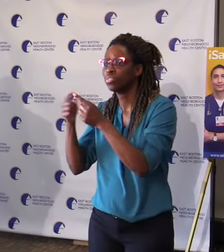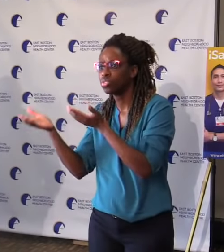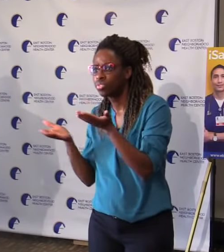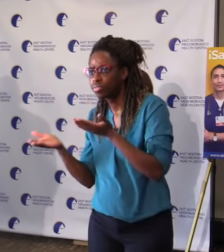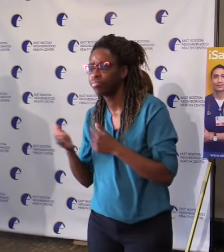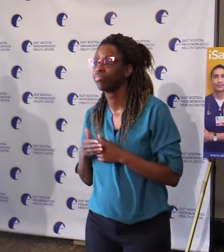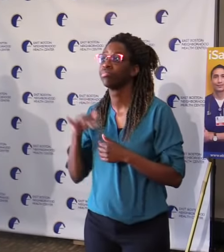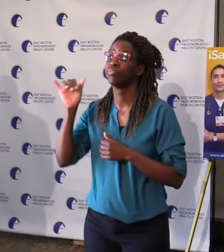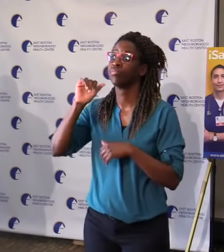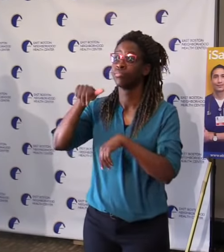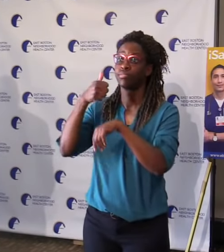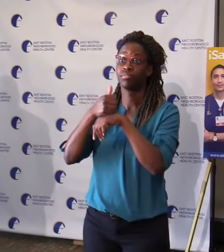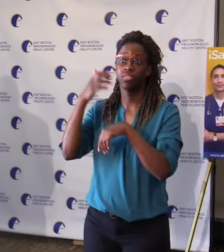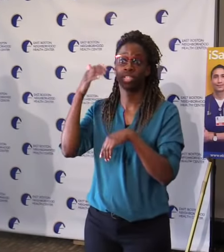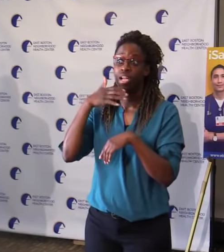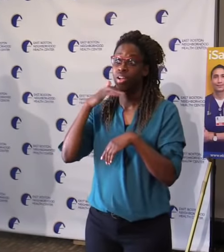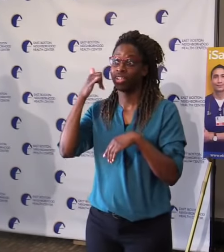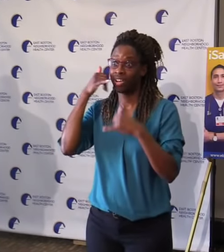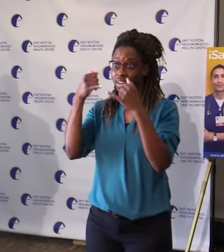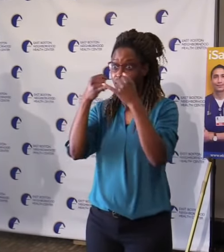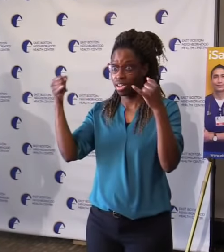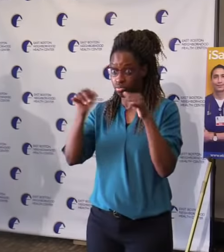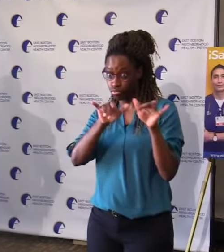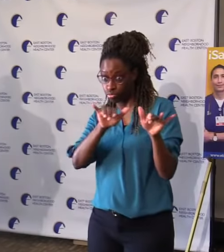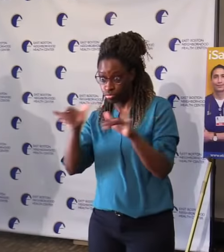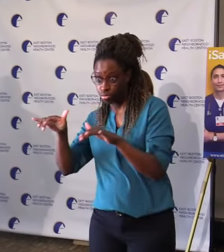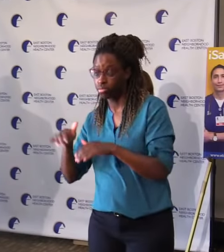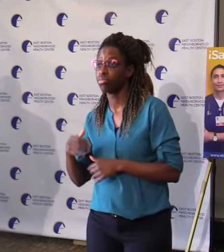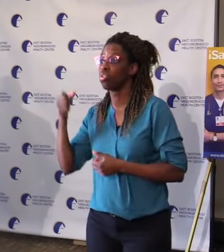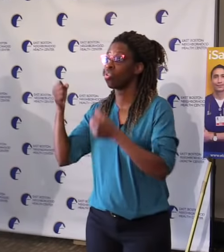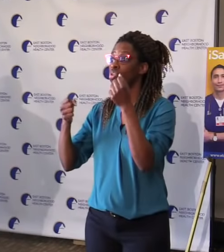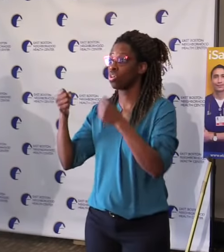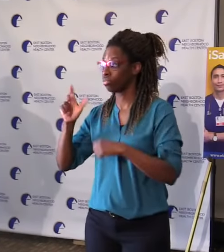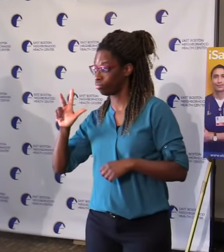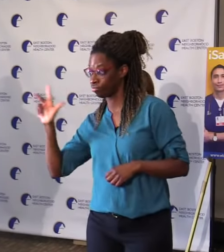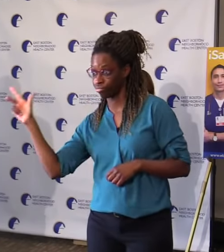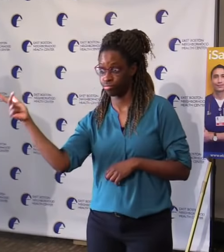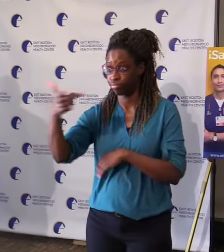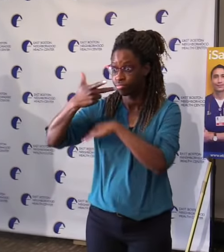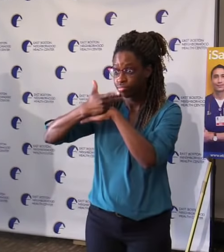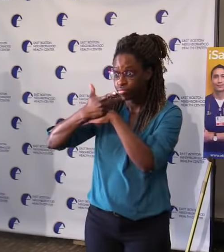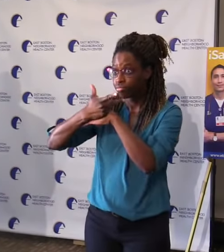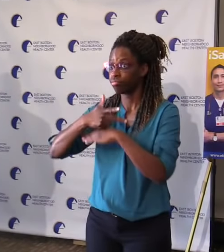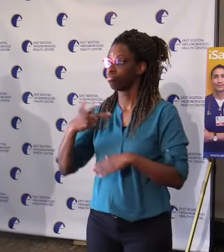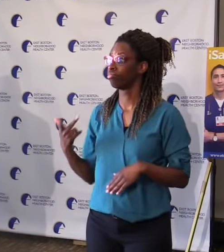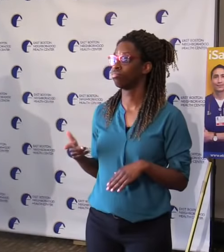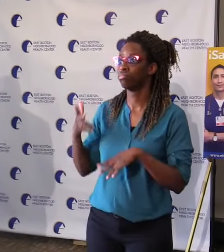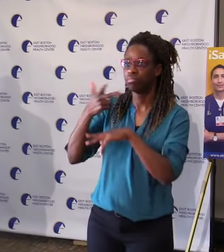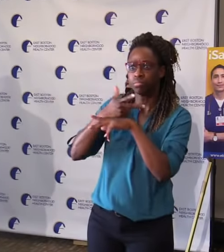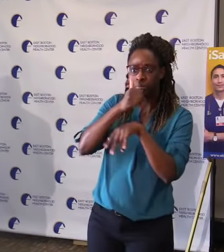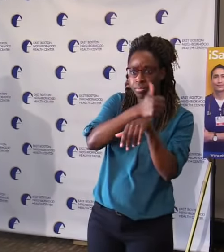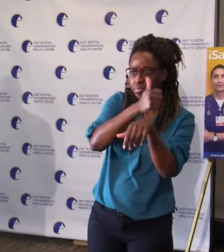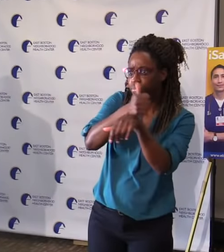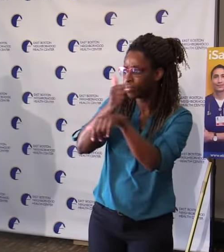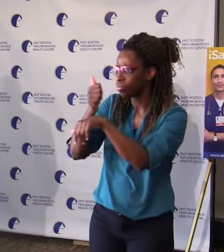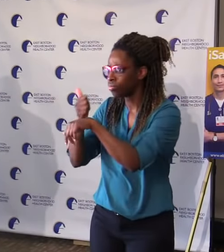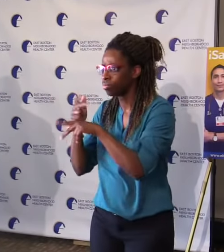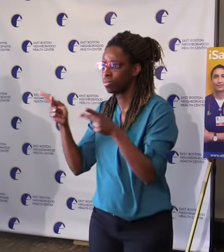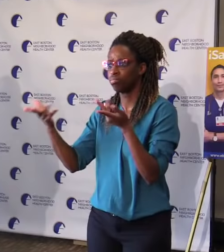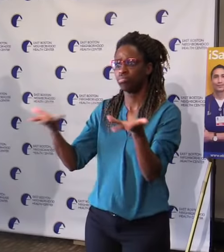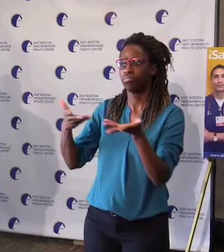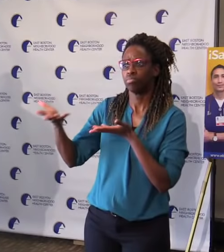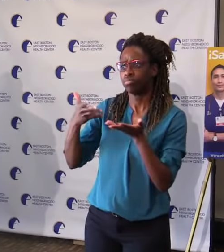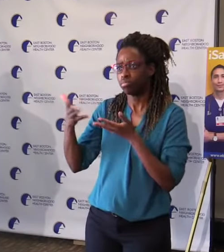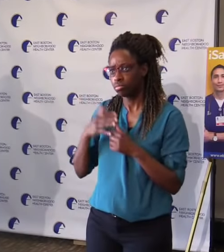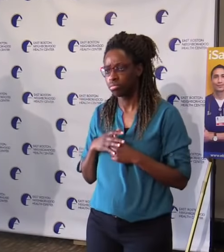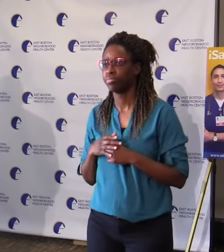units, leasing community space to accommodate more patients, partnering with other community-based organizations who are key